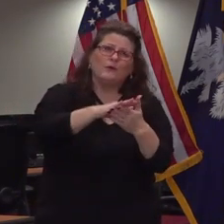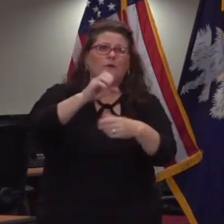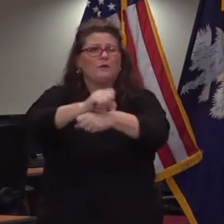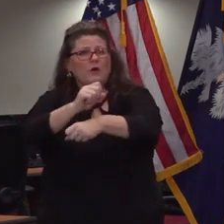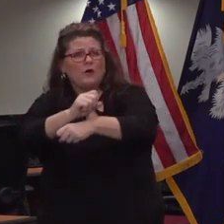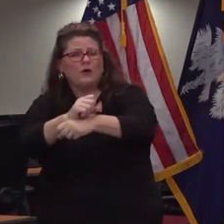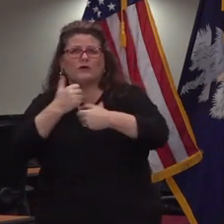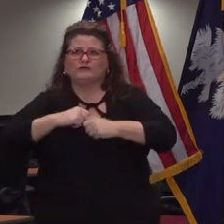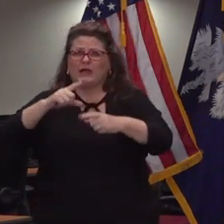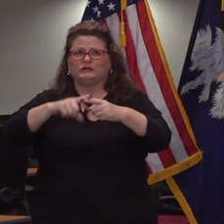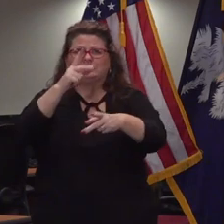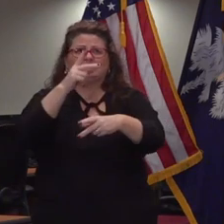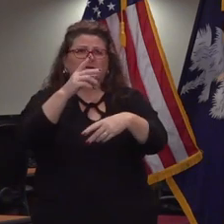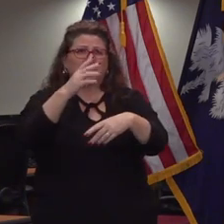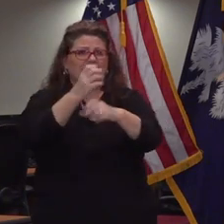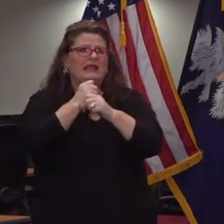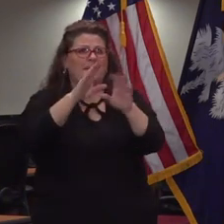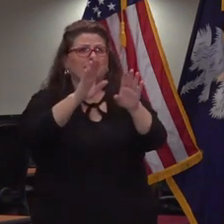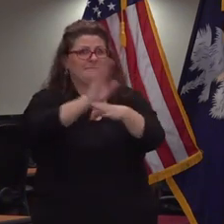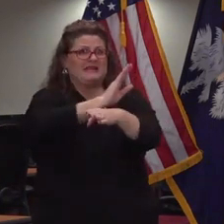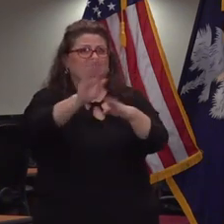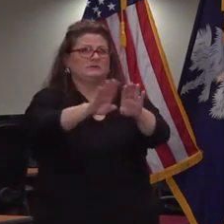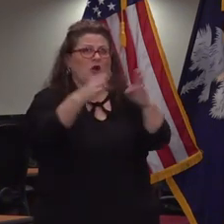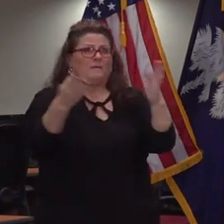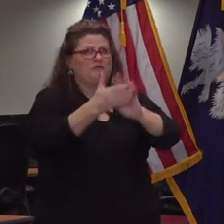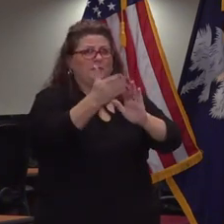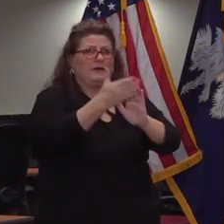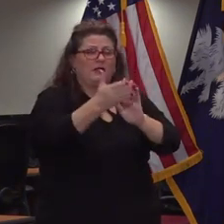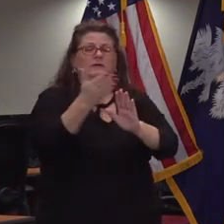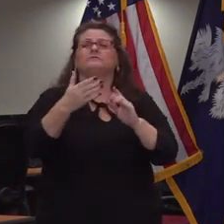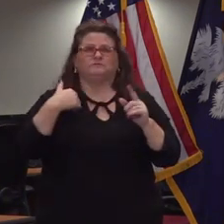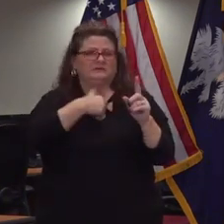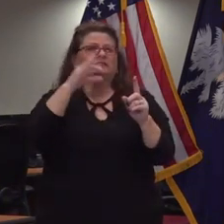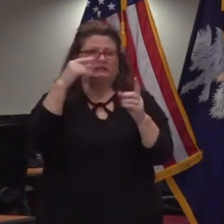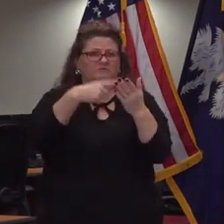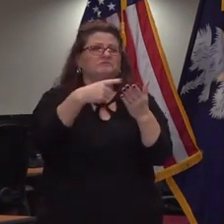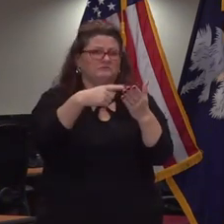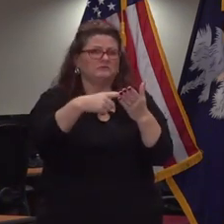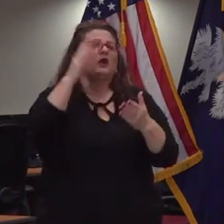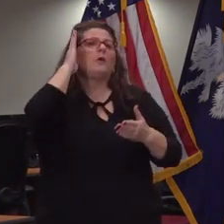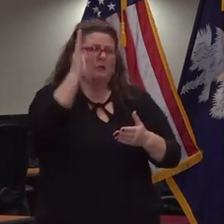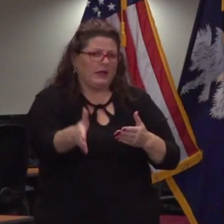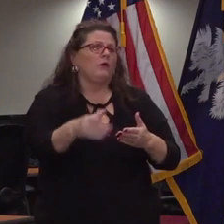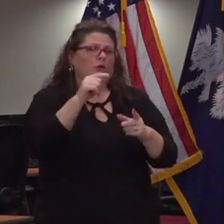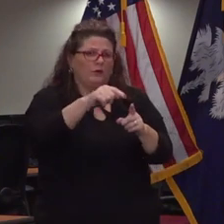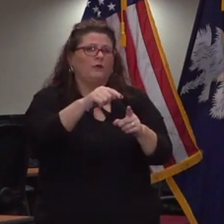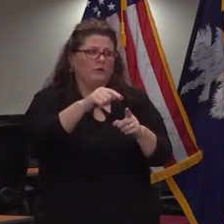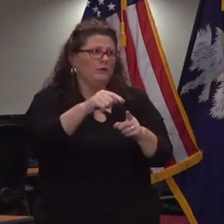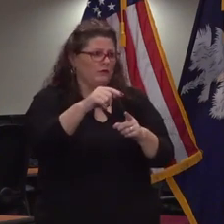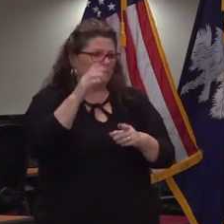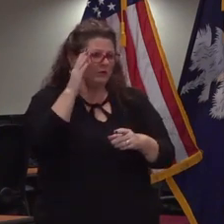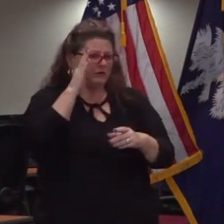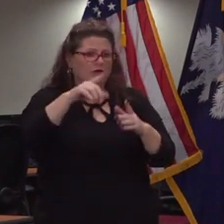the revitalization of those buildings the businesses those are the kinds of questions and ideas that are going to be addressed and starting